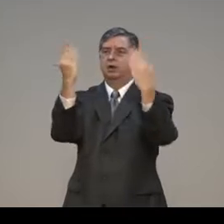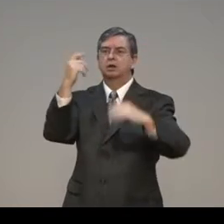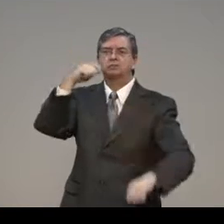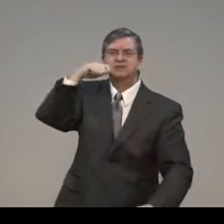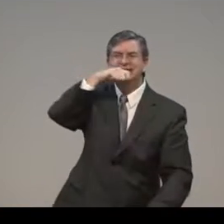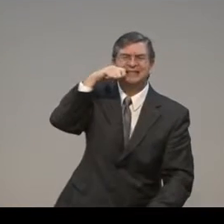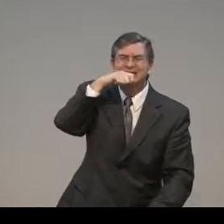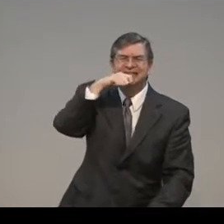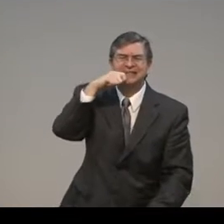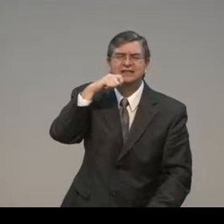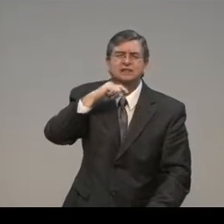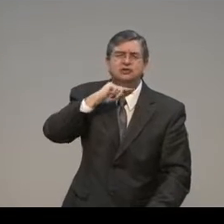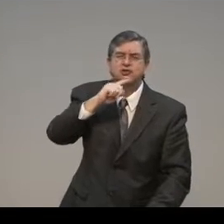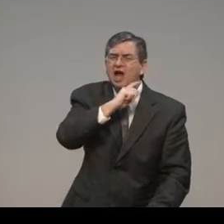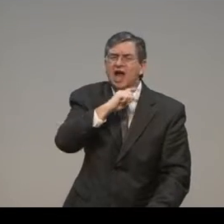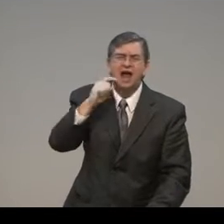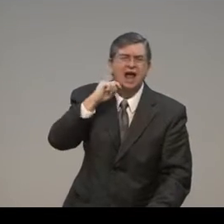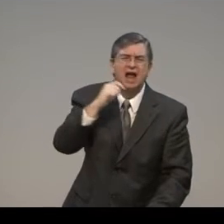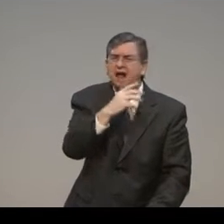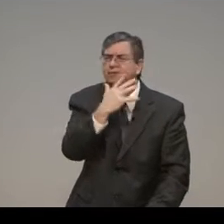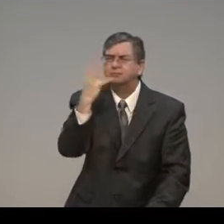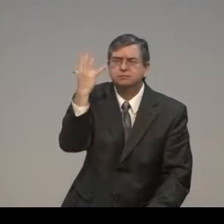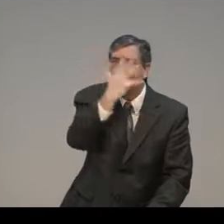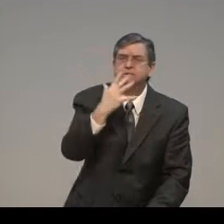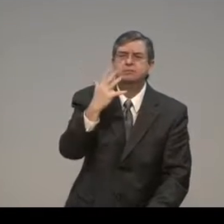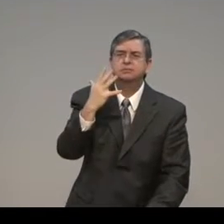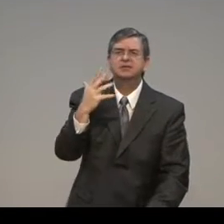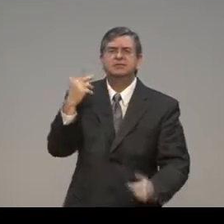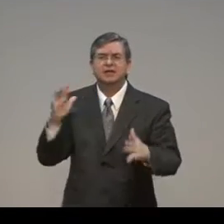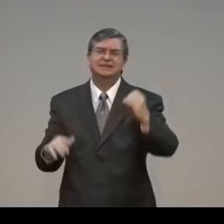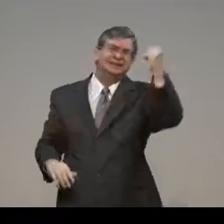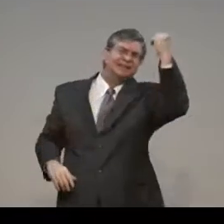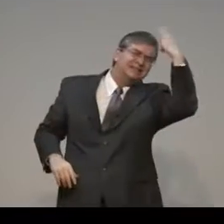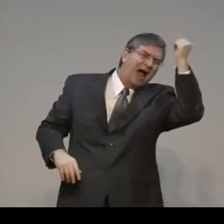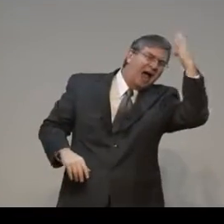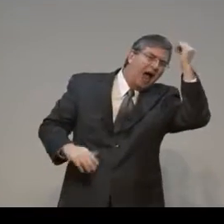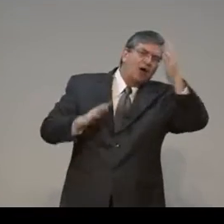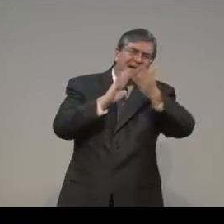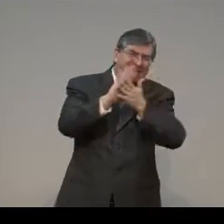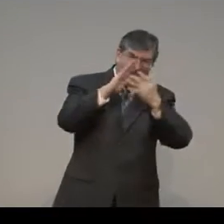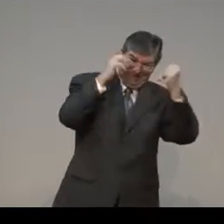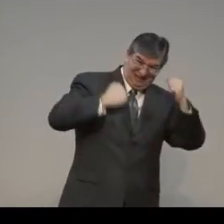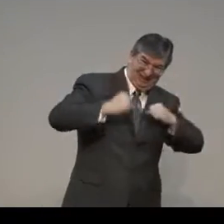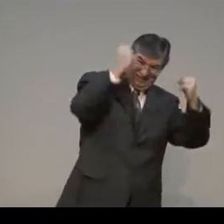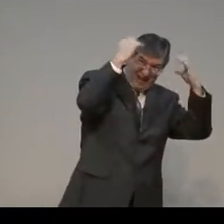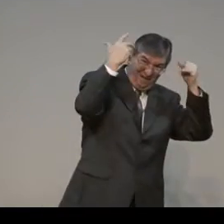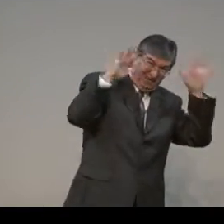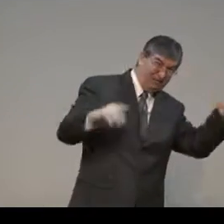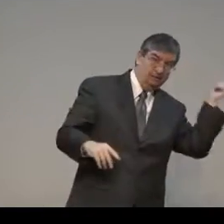There's a mirror right there. You're brushing your teeth. I'll shave. I'll my face.